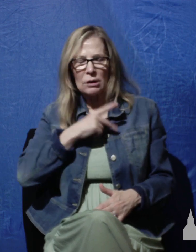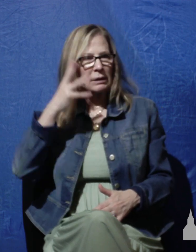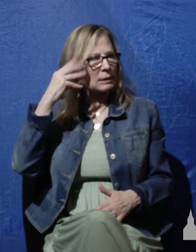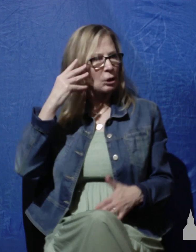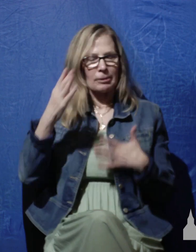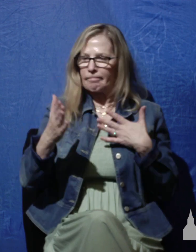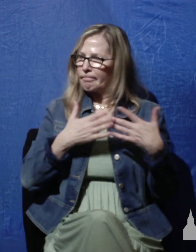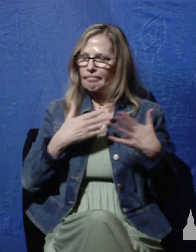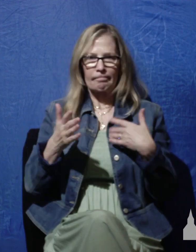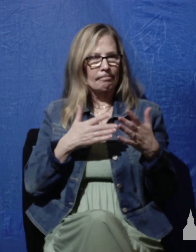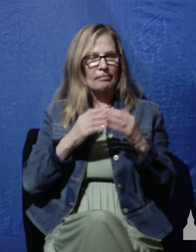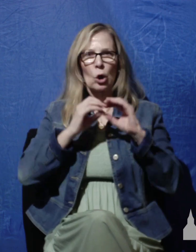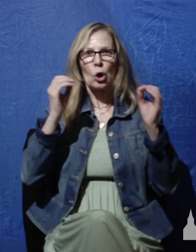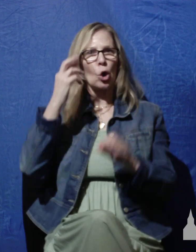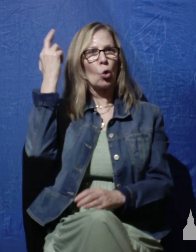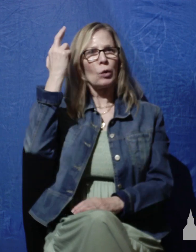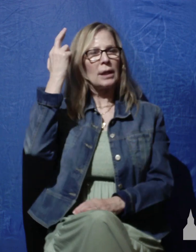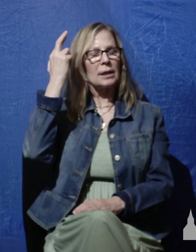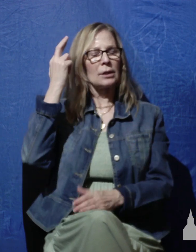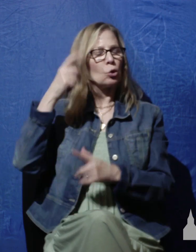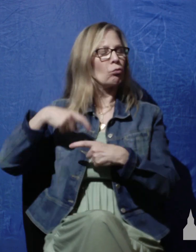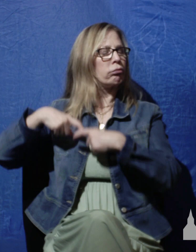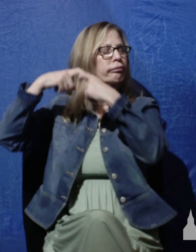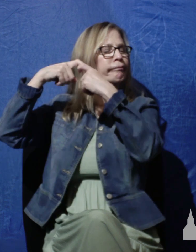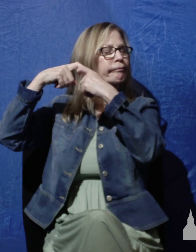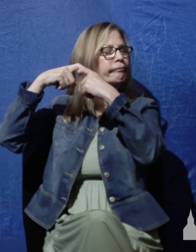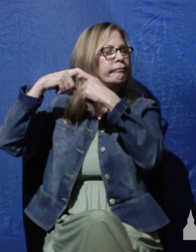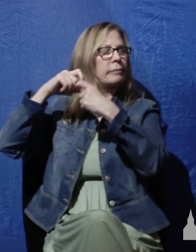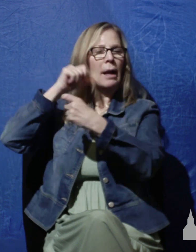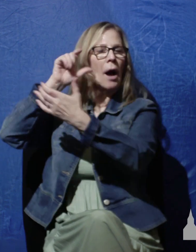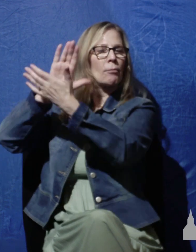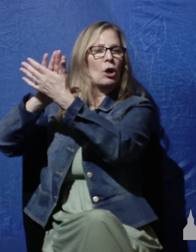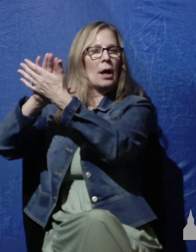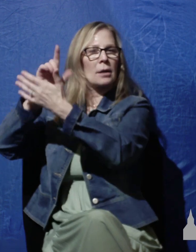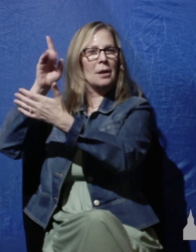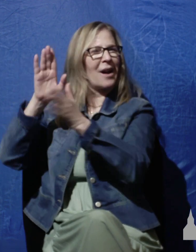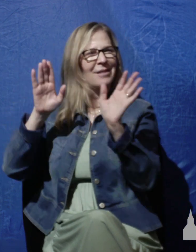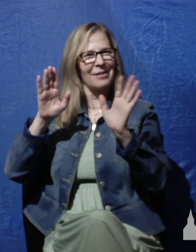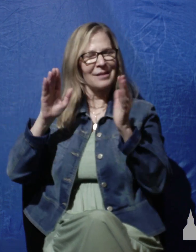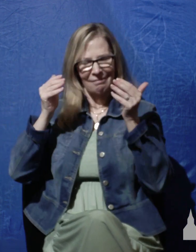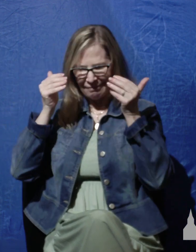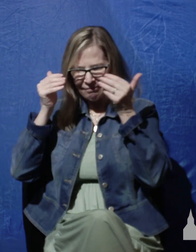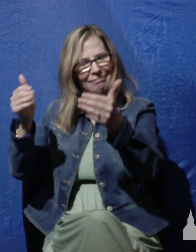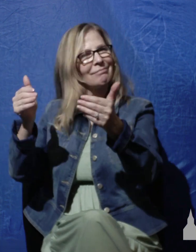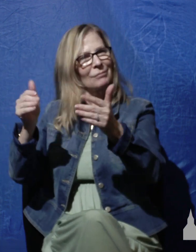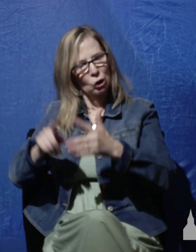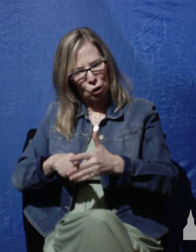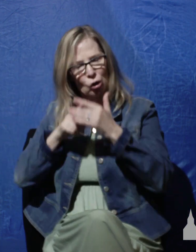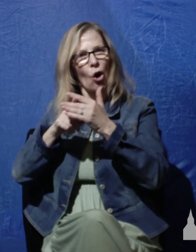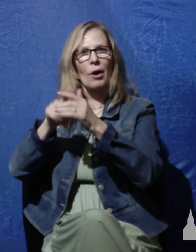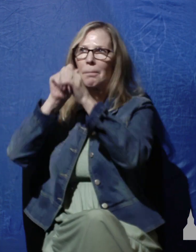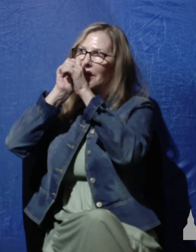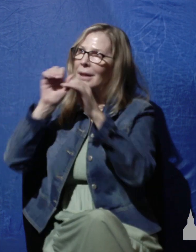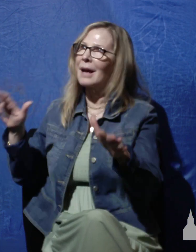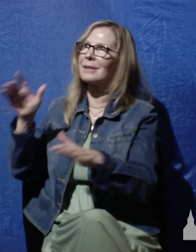there's no reason to refrain from praising God. So get on with it. Start blessing the Lord. That's David's attitude.